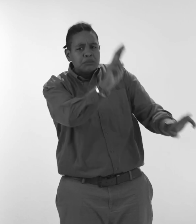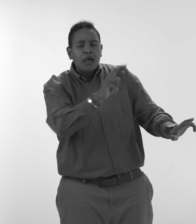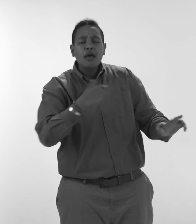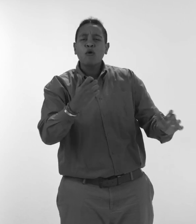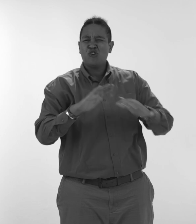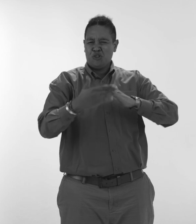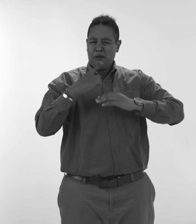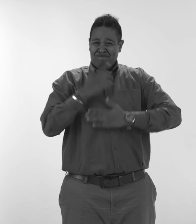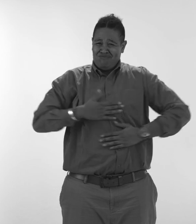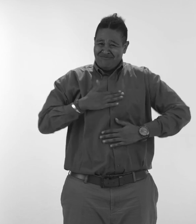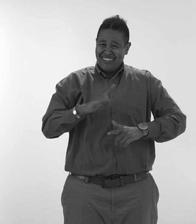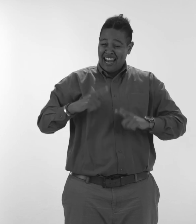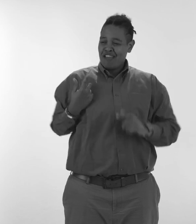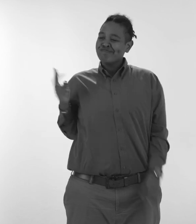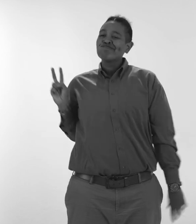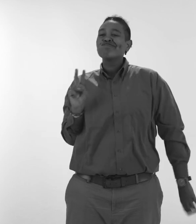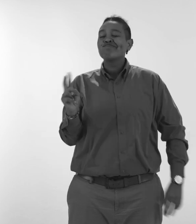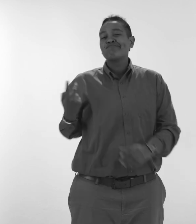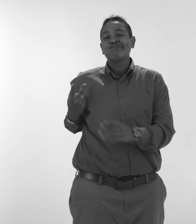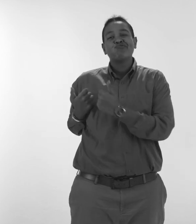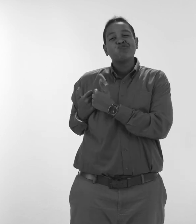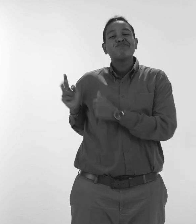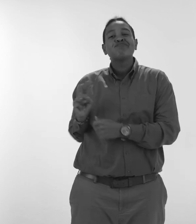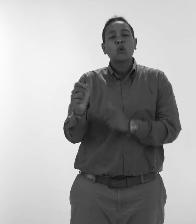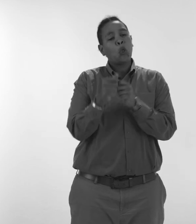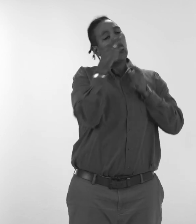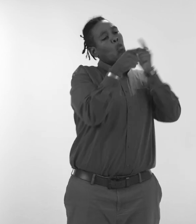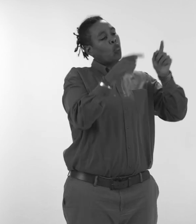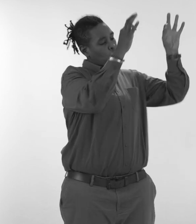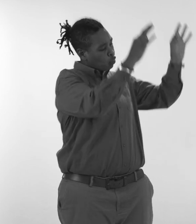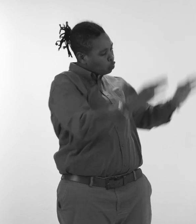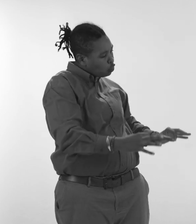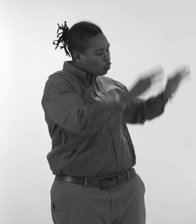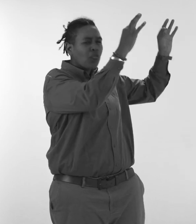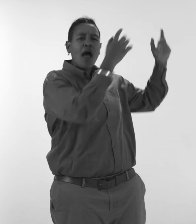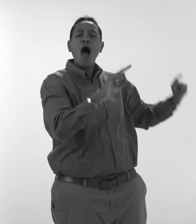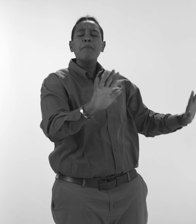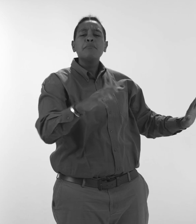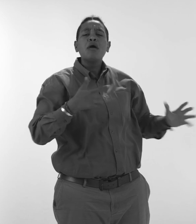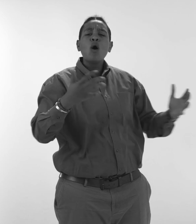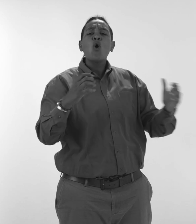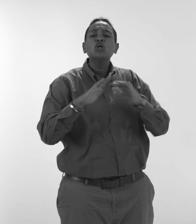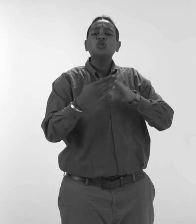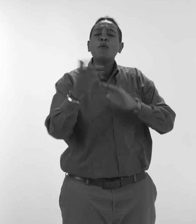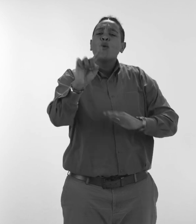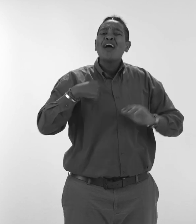life with my partner. Without derogatory remarks and steer me down contests. I want a Jamaica where I can get